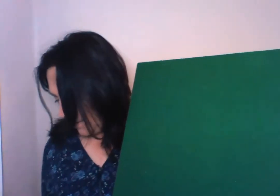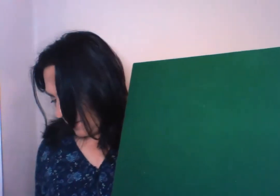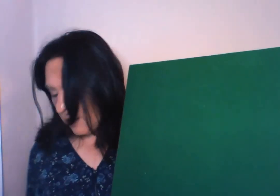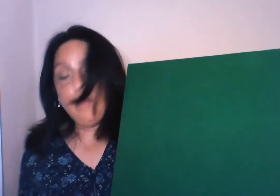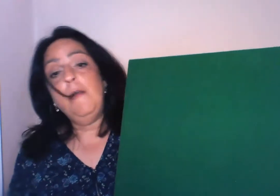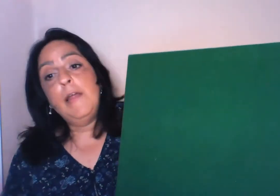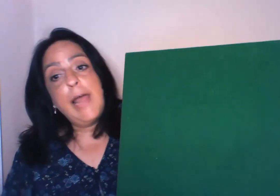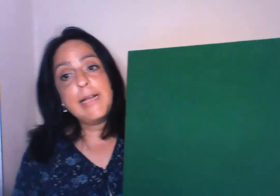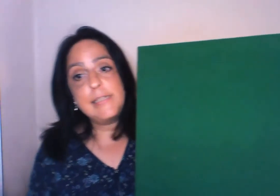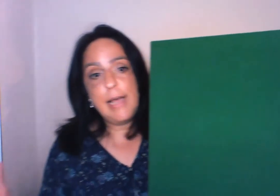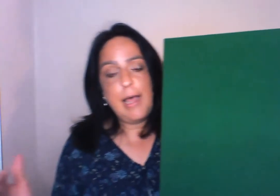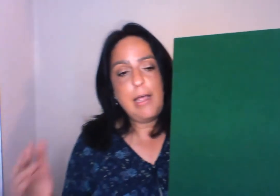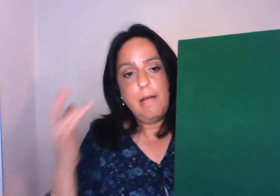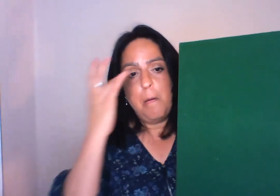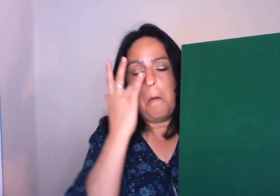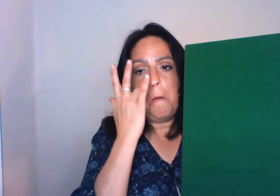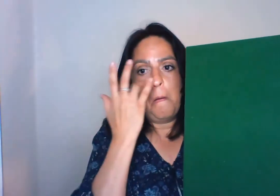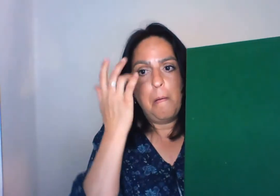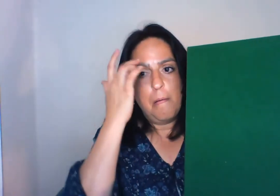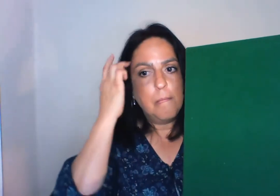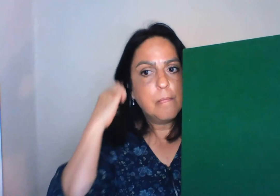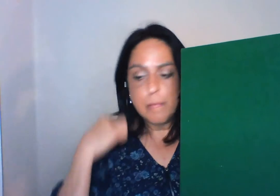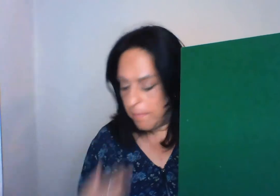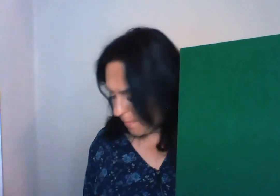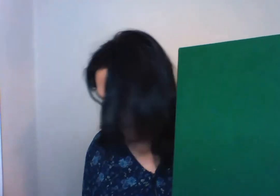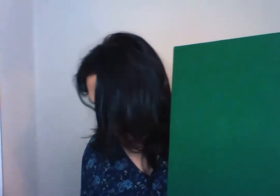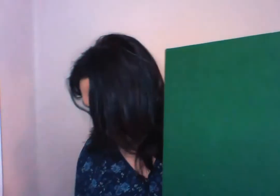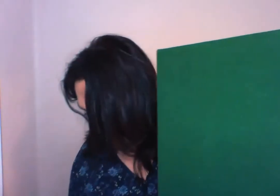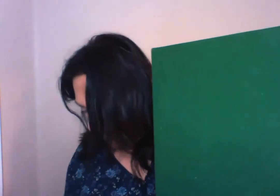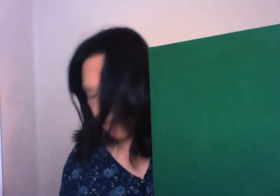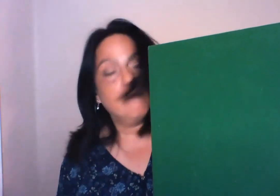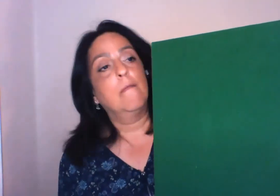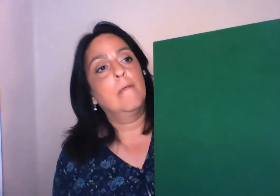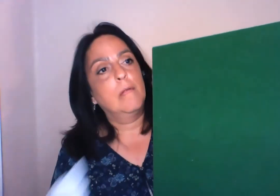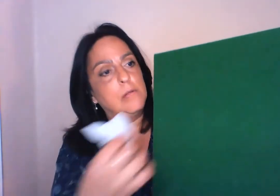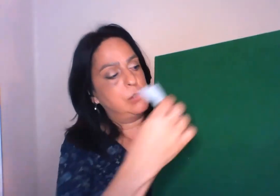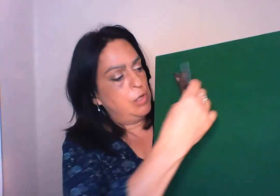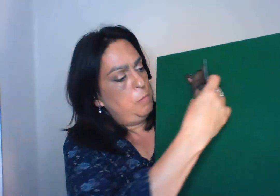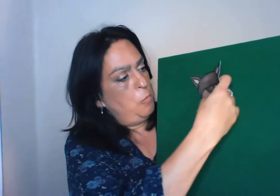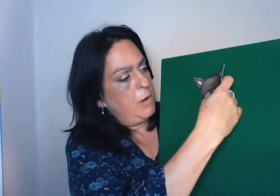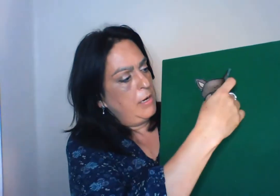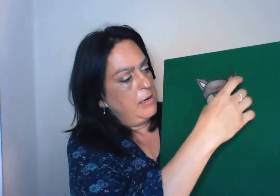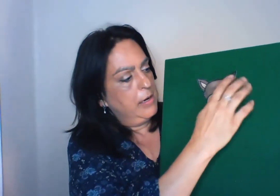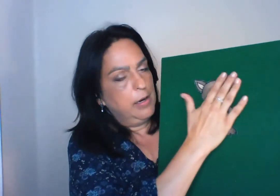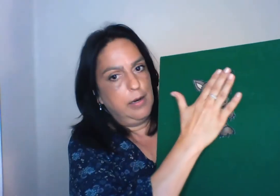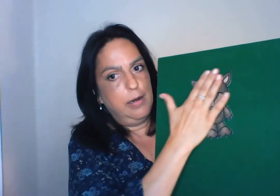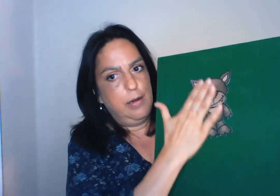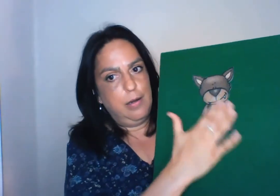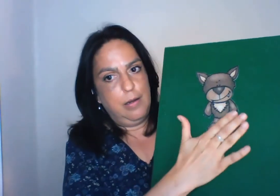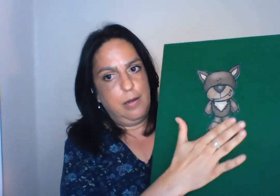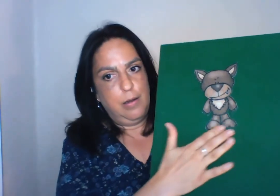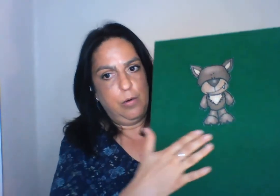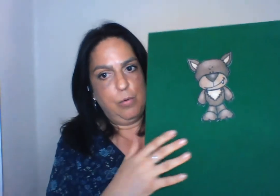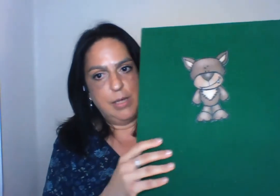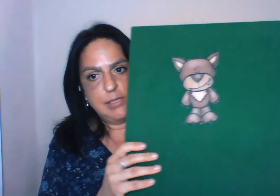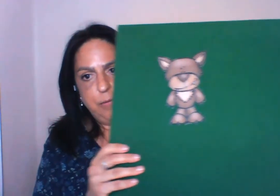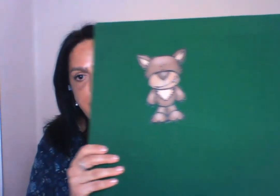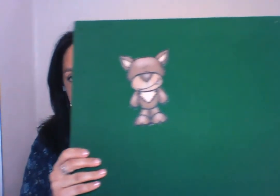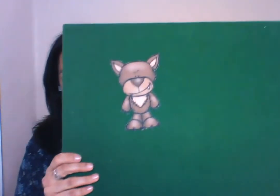The next day, someone was around.